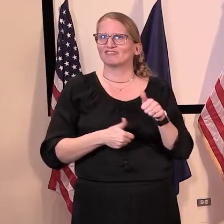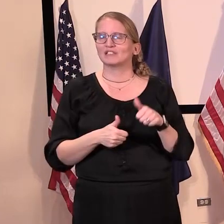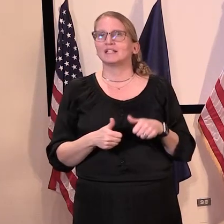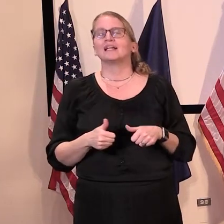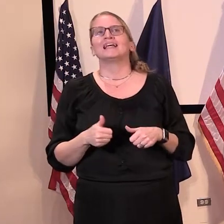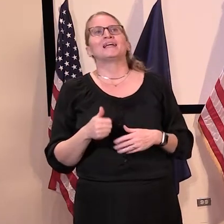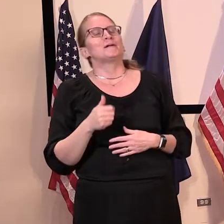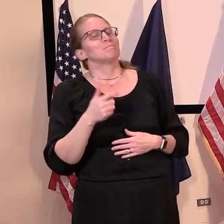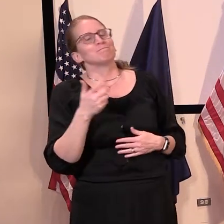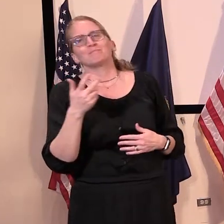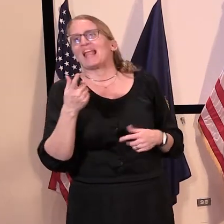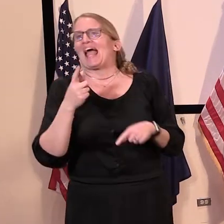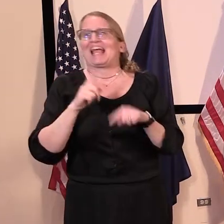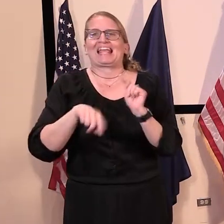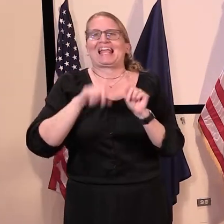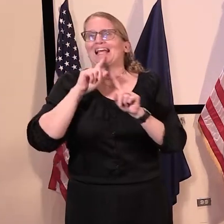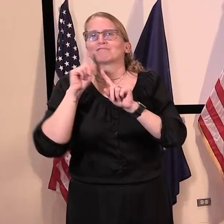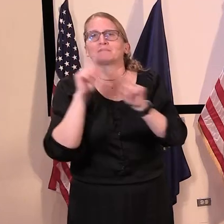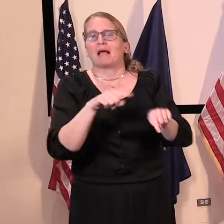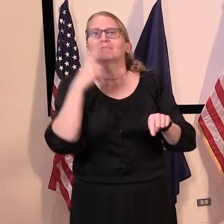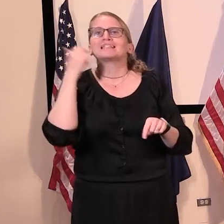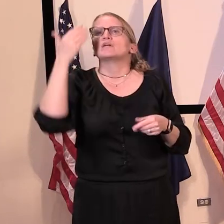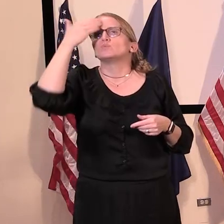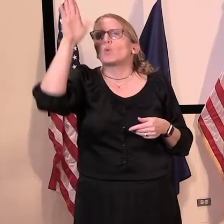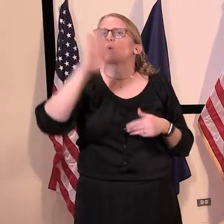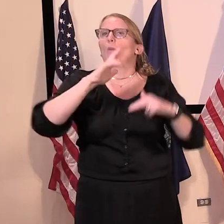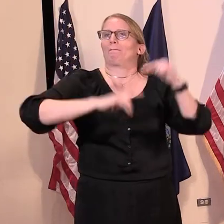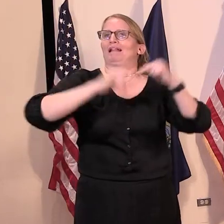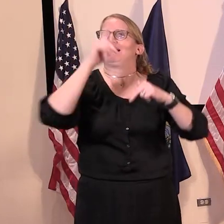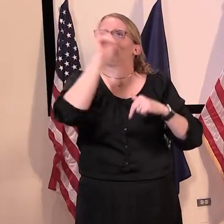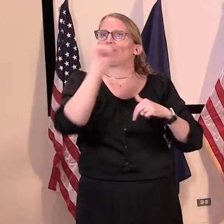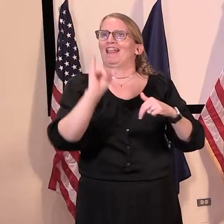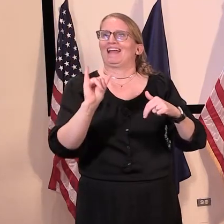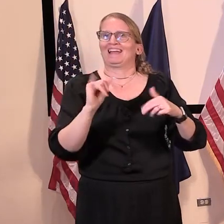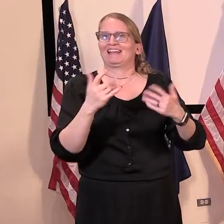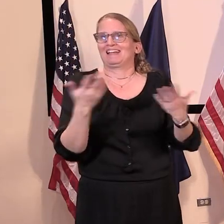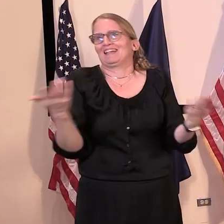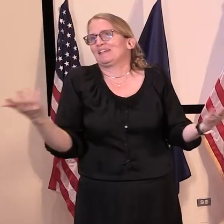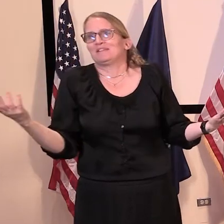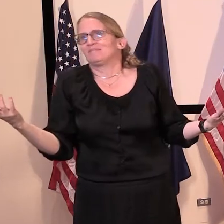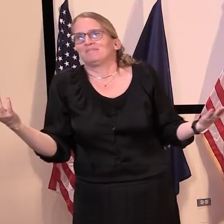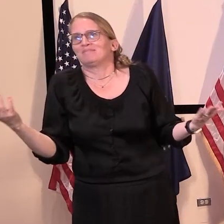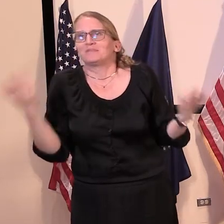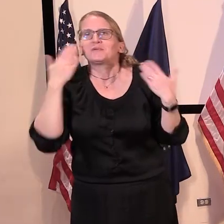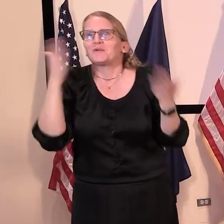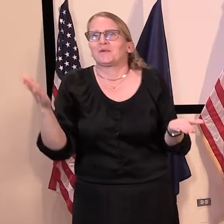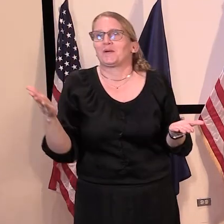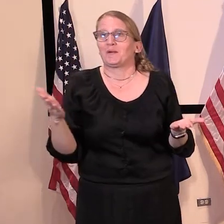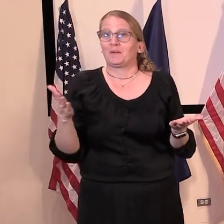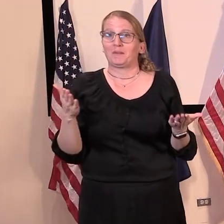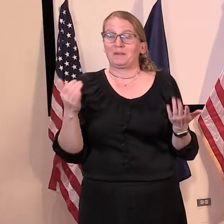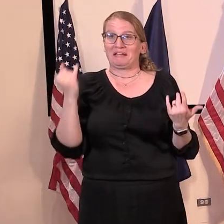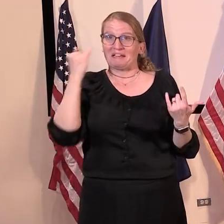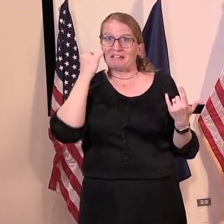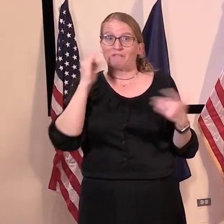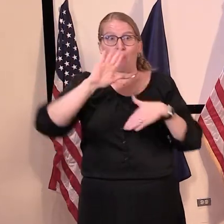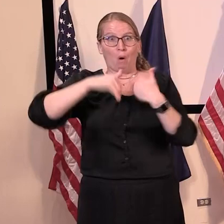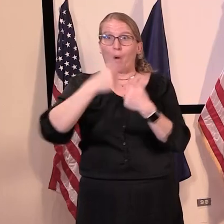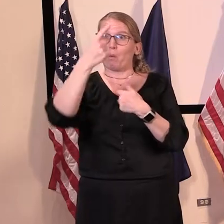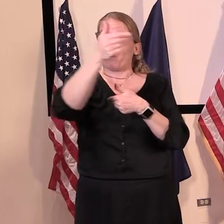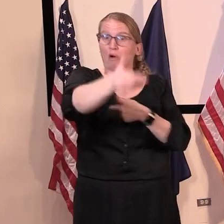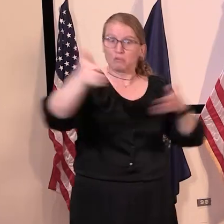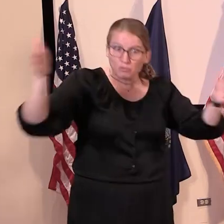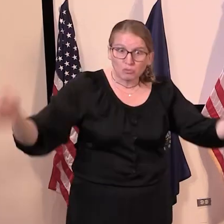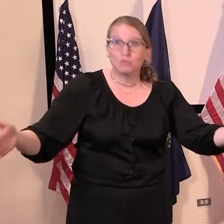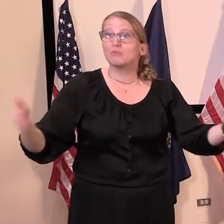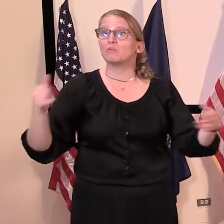not knowing what the setup of their arrangement is. So I'd prefer to, to understand specifically what the, the setup is. There